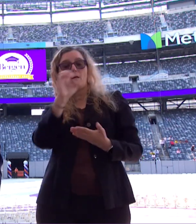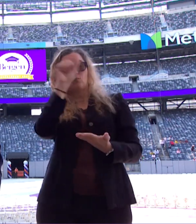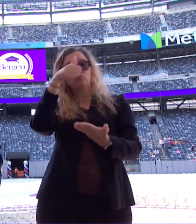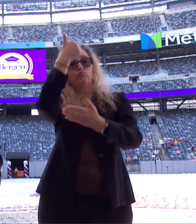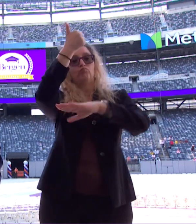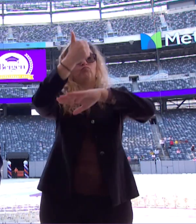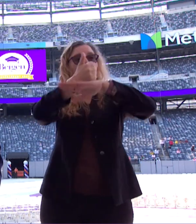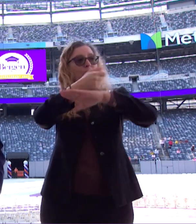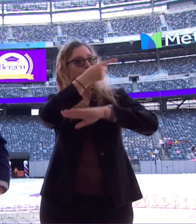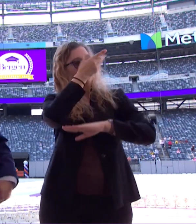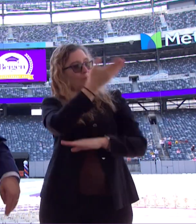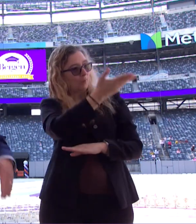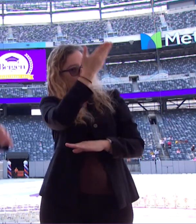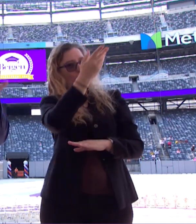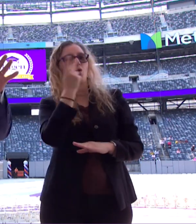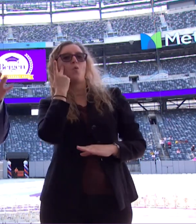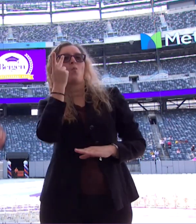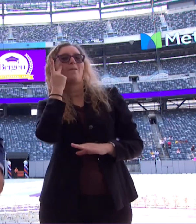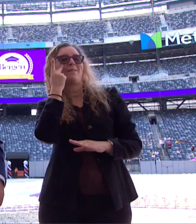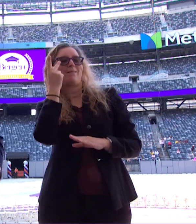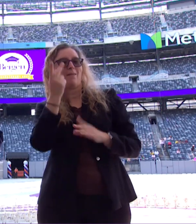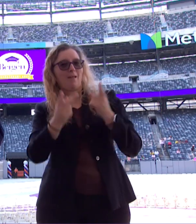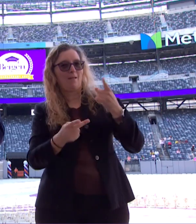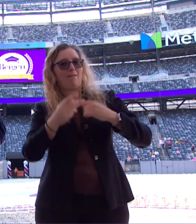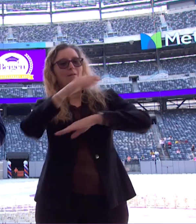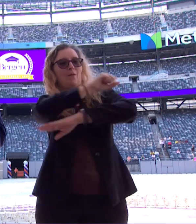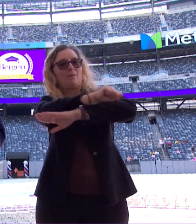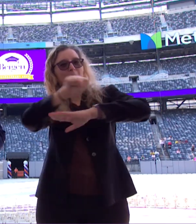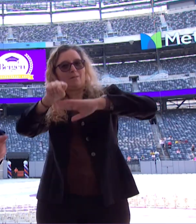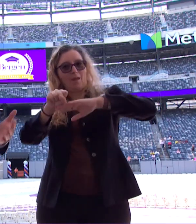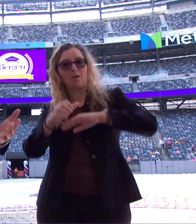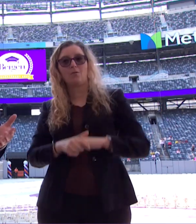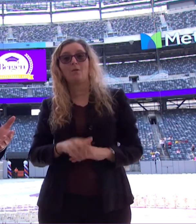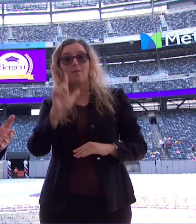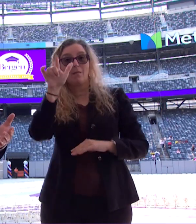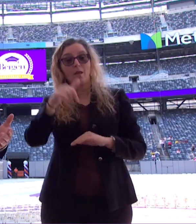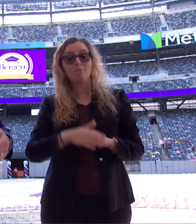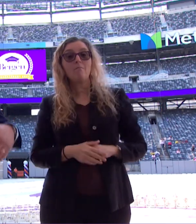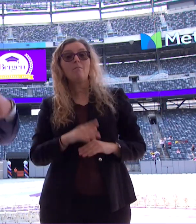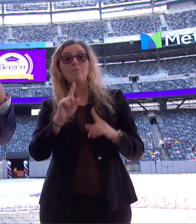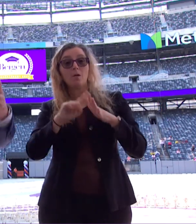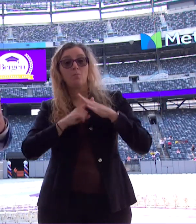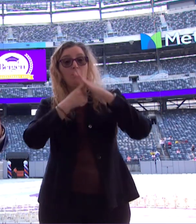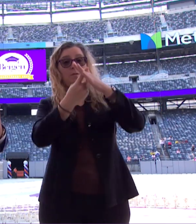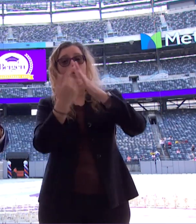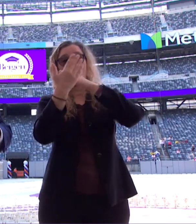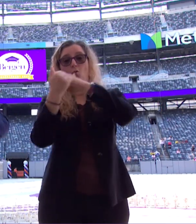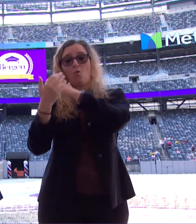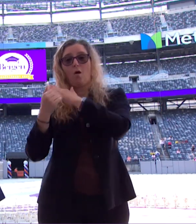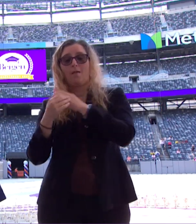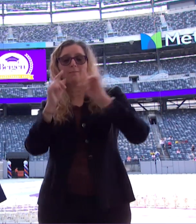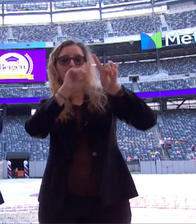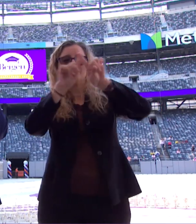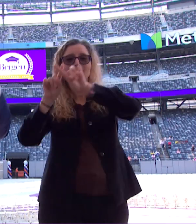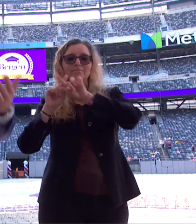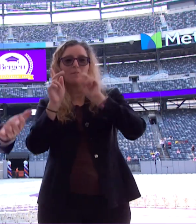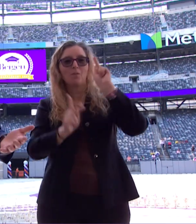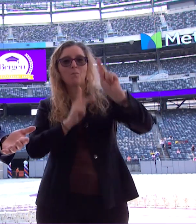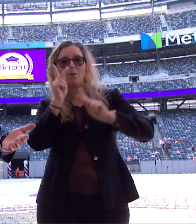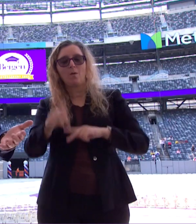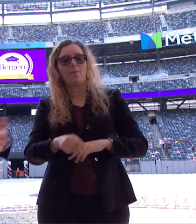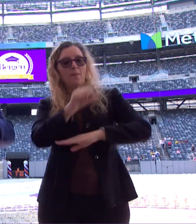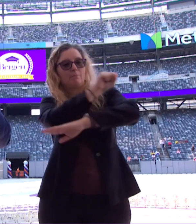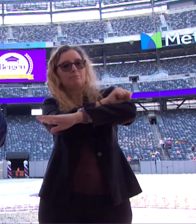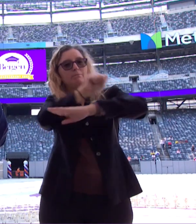lectern that you will see at the head of the stage. And then he will begin calling the various people, right? He'll call in the